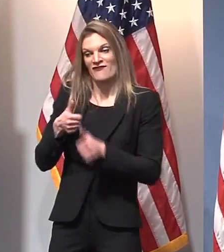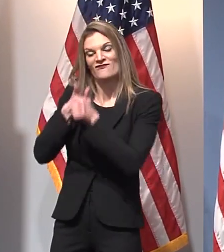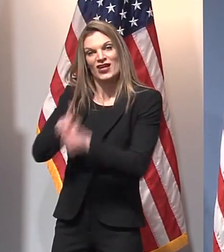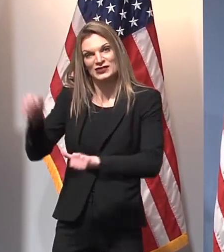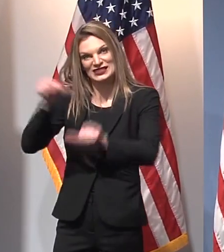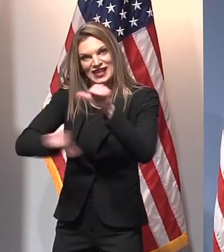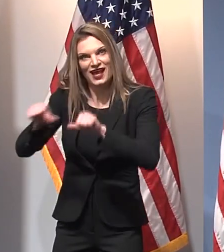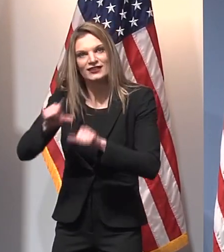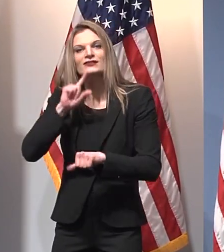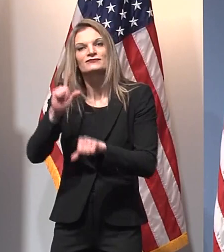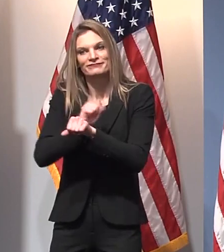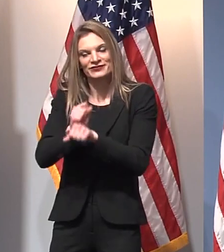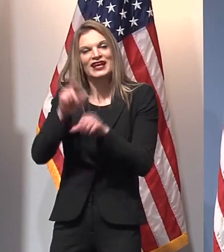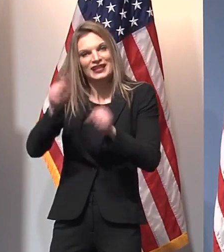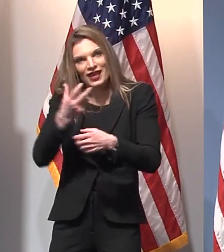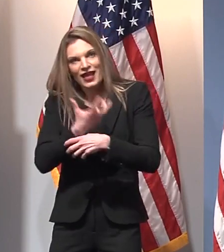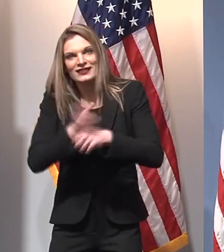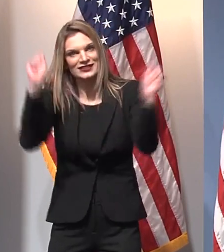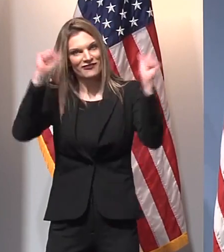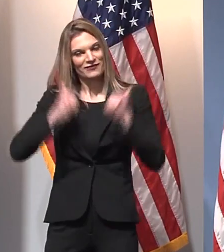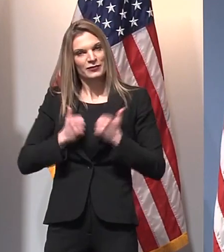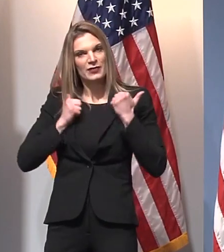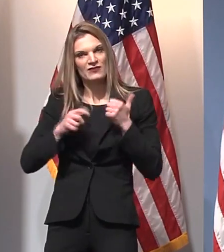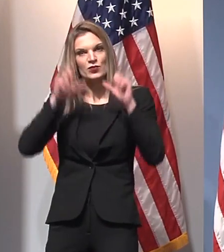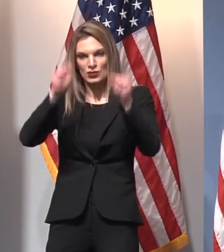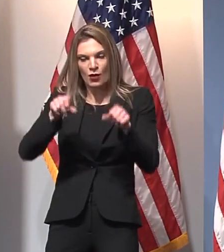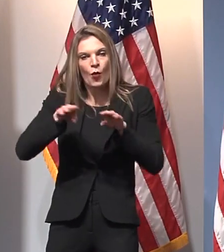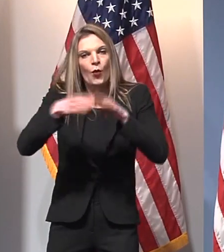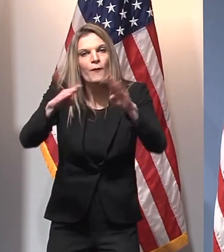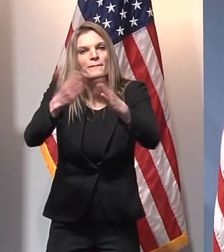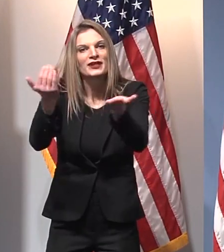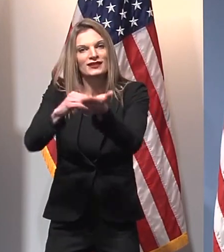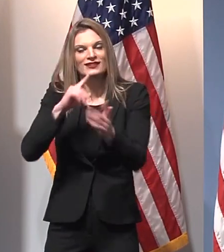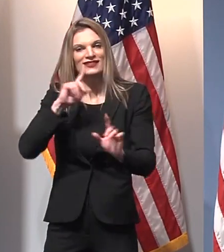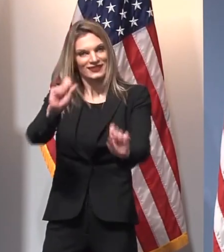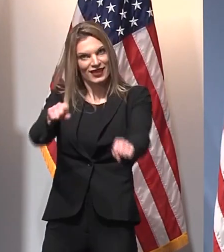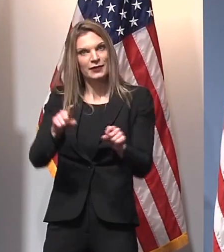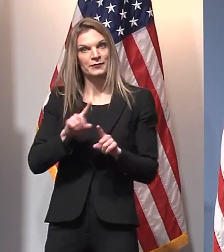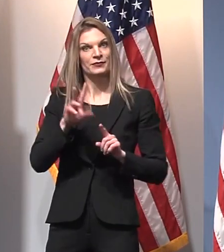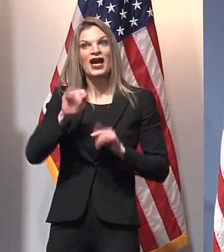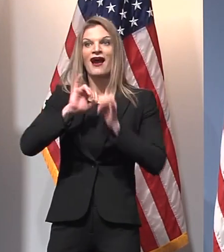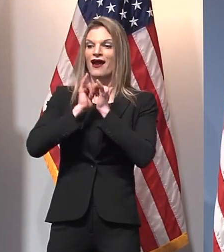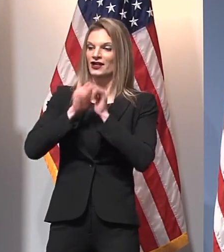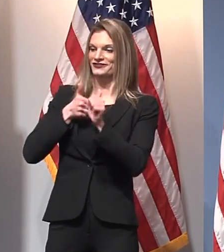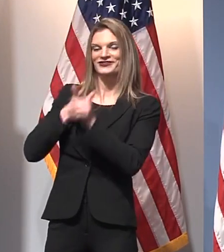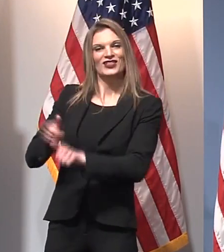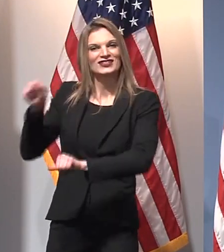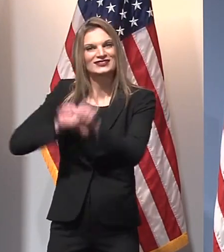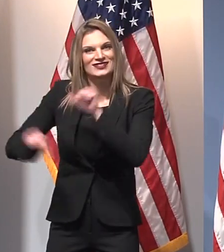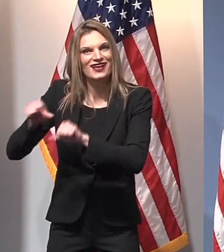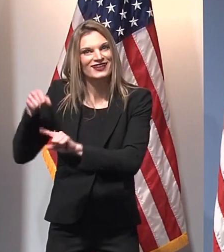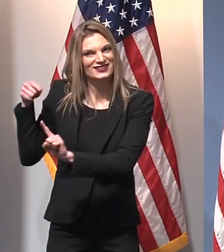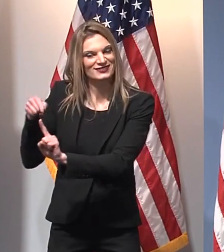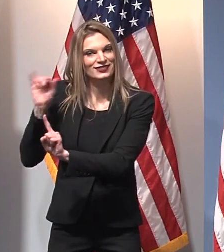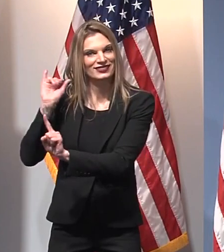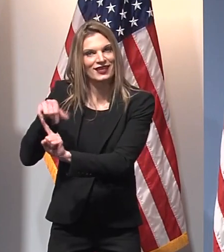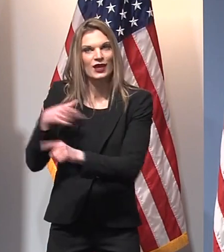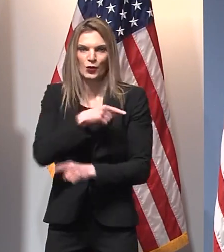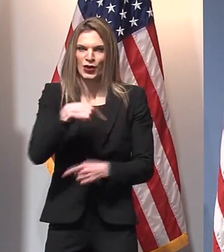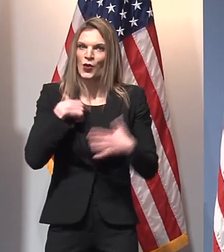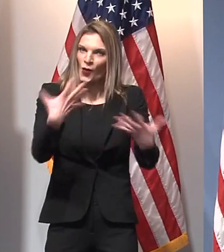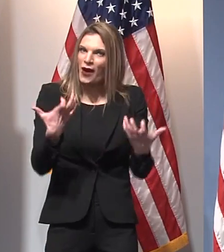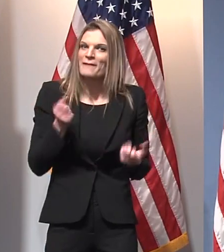science, we can safely re-engage more sections of and activities of life that we all enjoy and that we all crave.